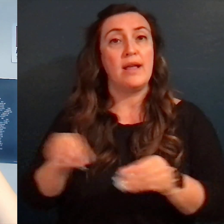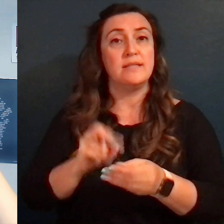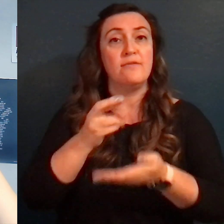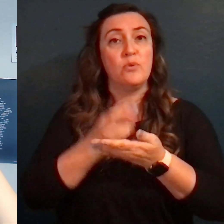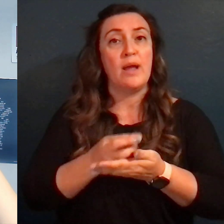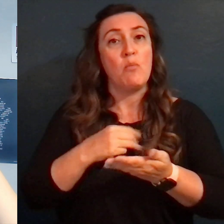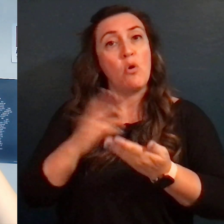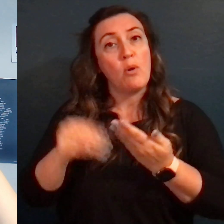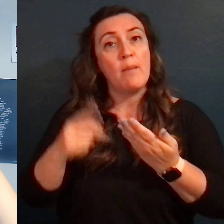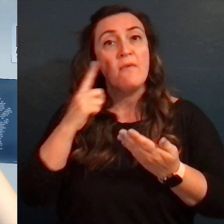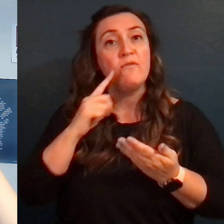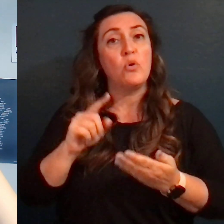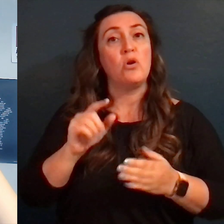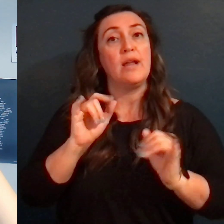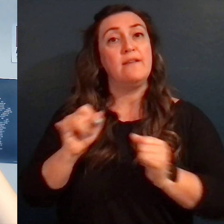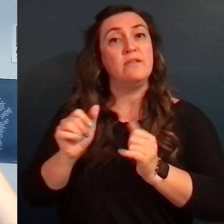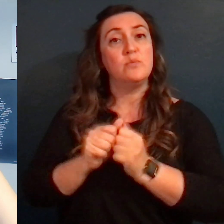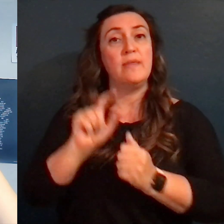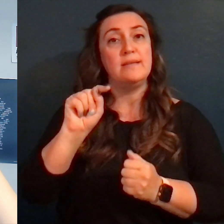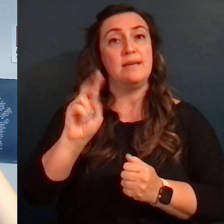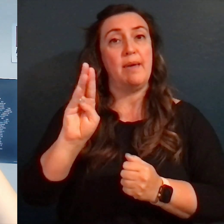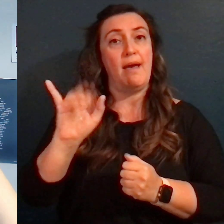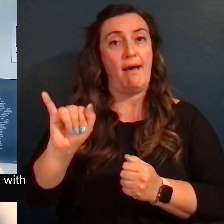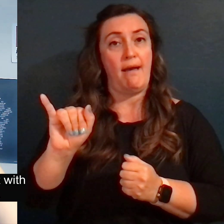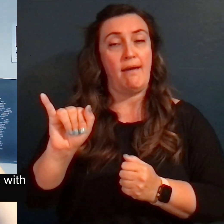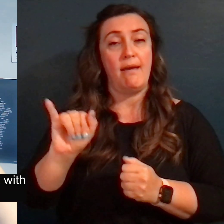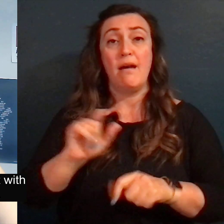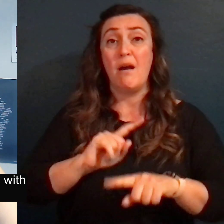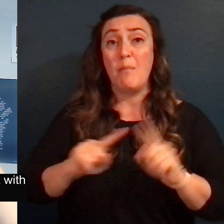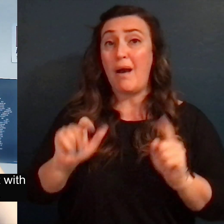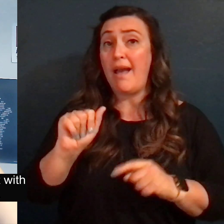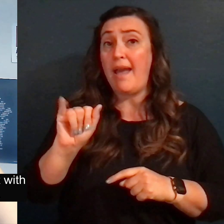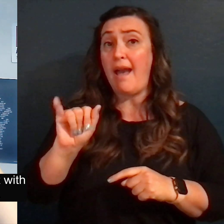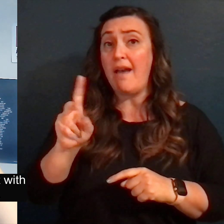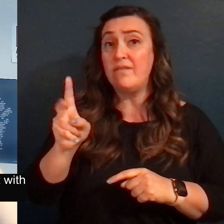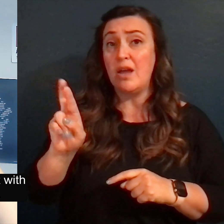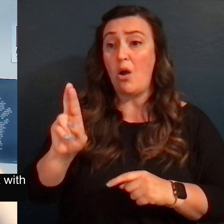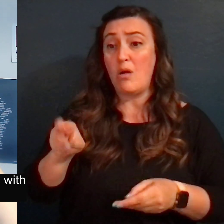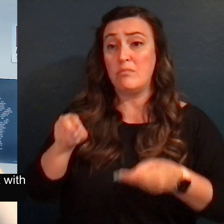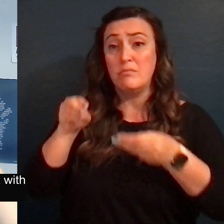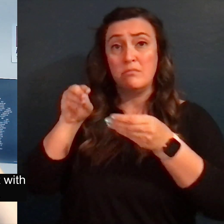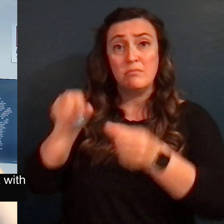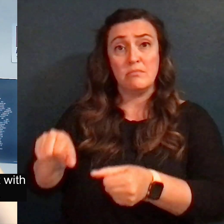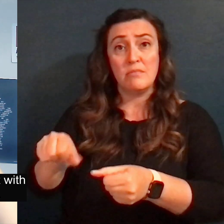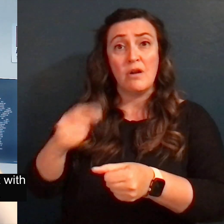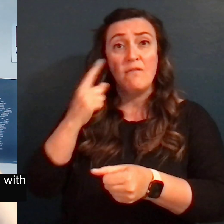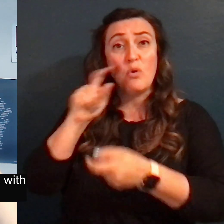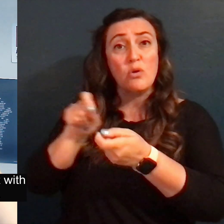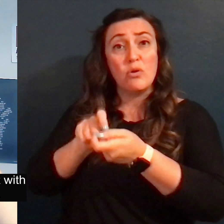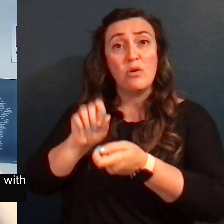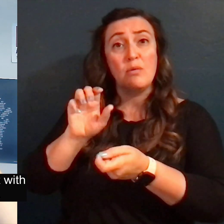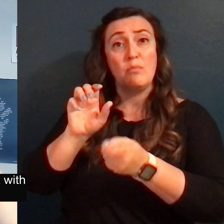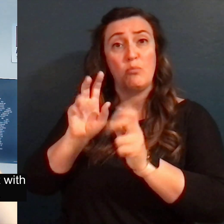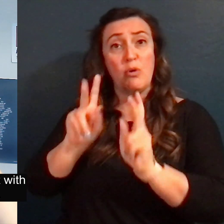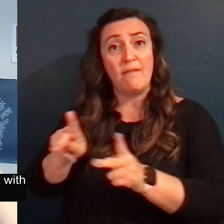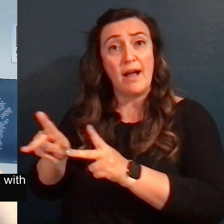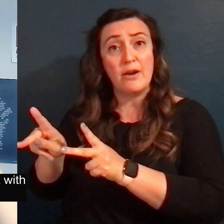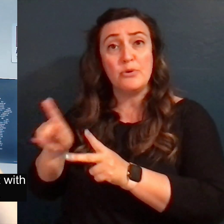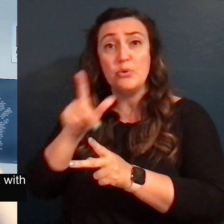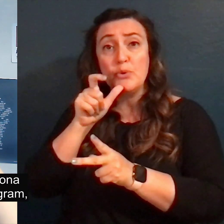individuals with a traumatic brain injury. But AI VR does not contract with the preferred provider.